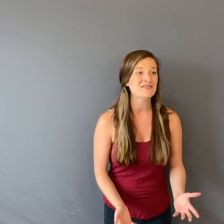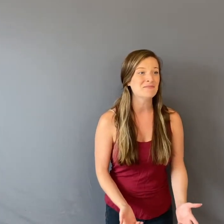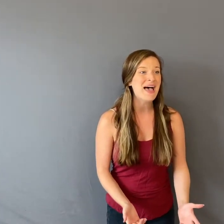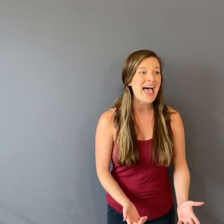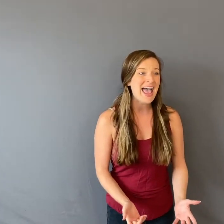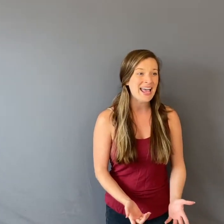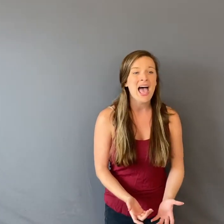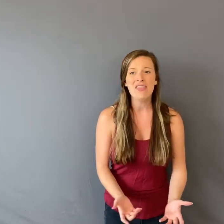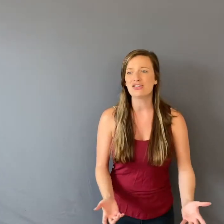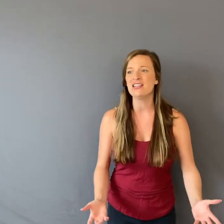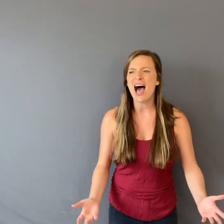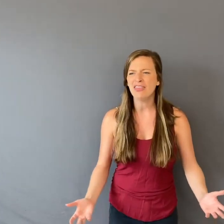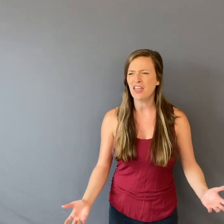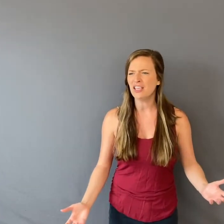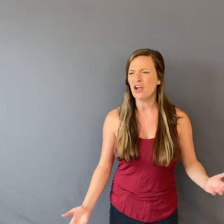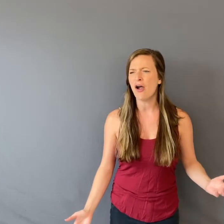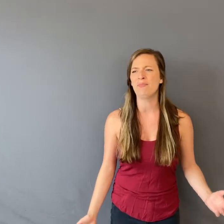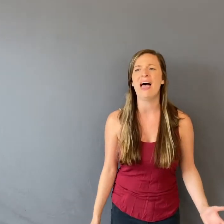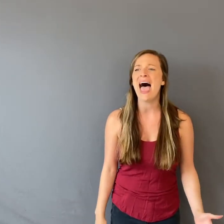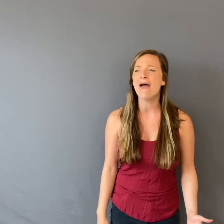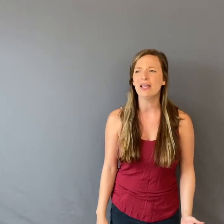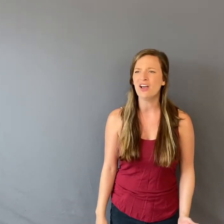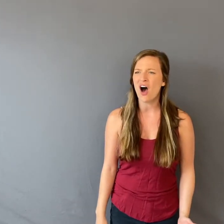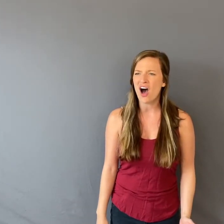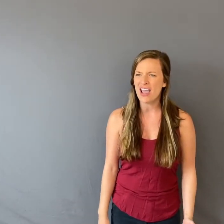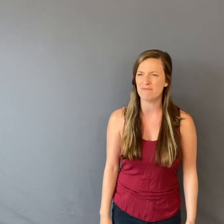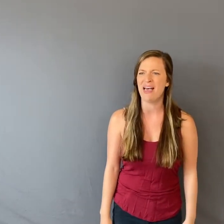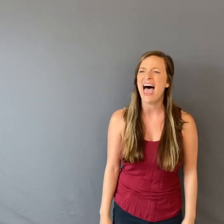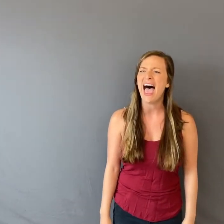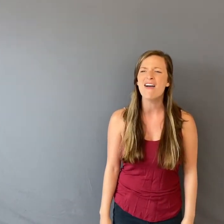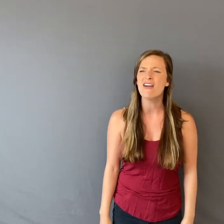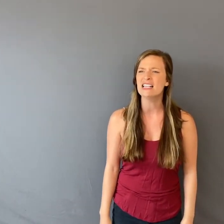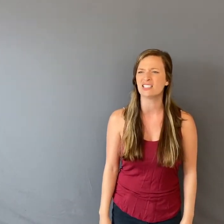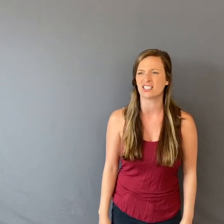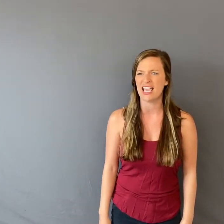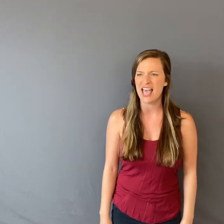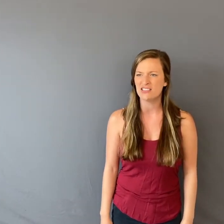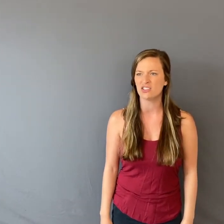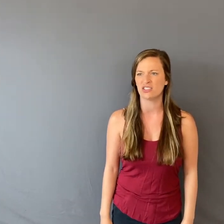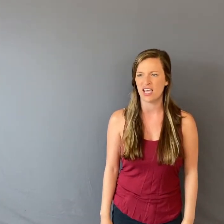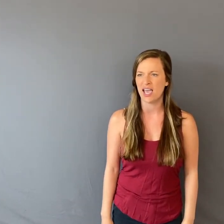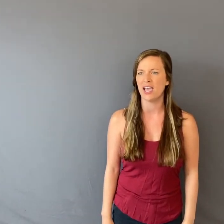of May And there's nothing your paranoid parents can say